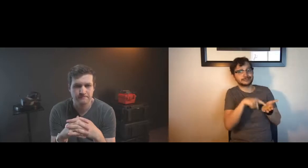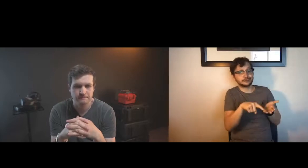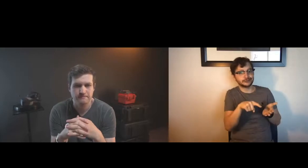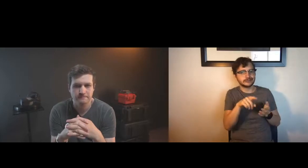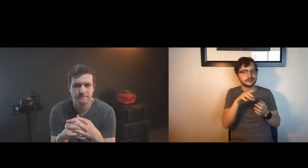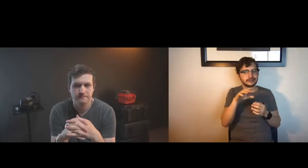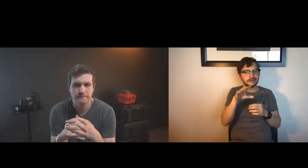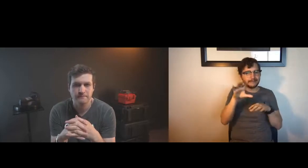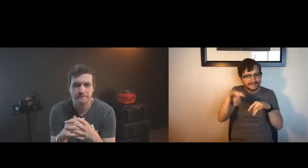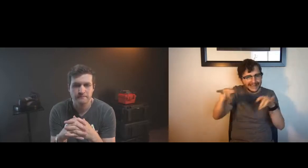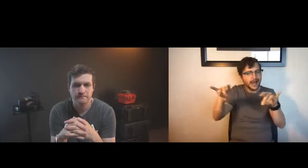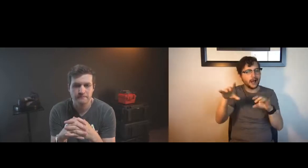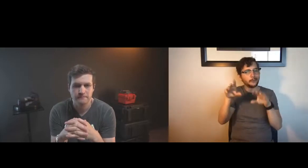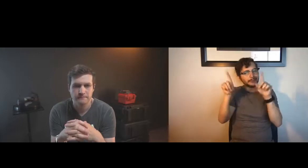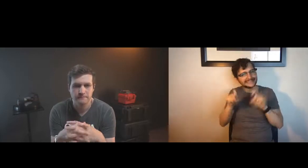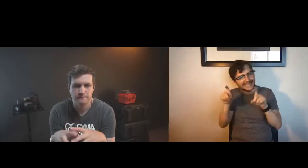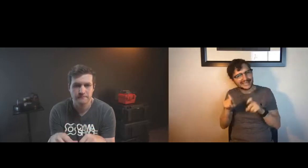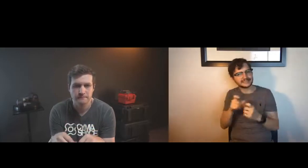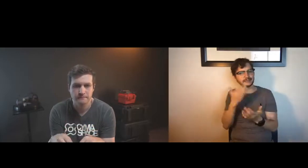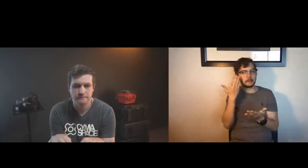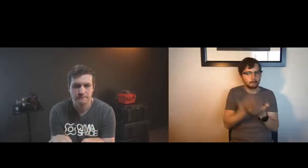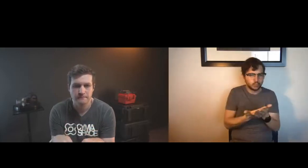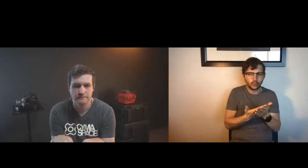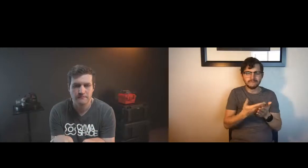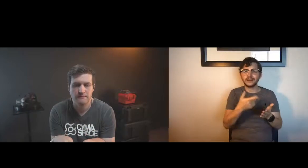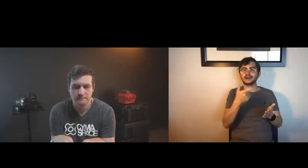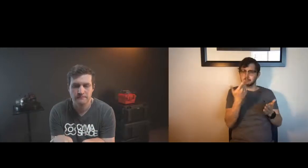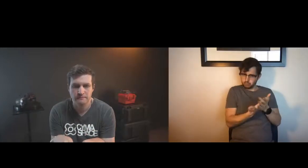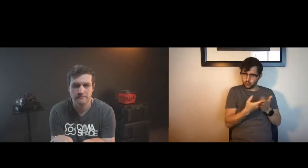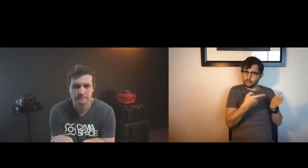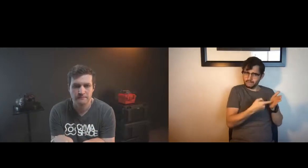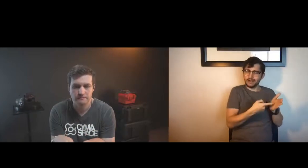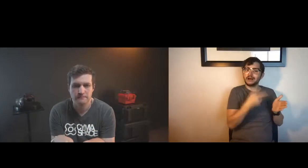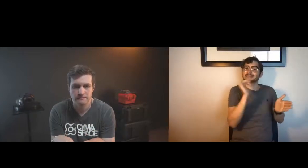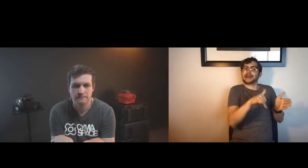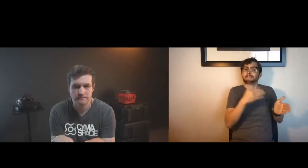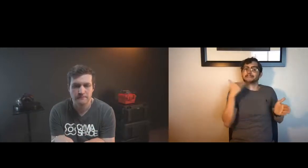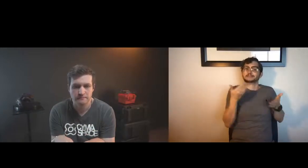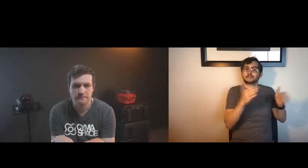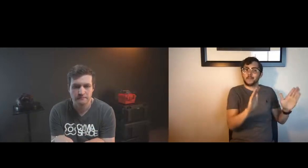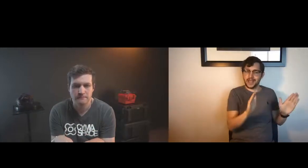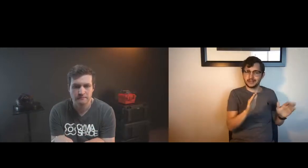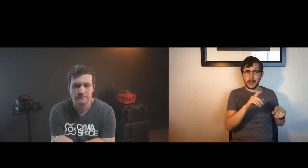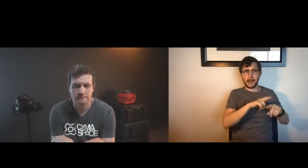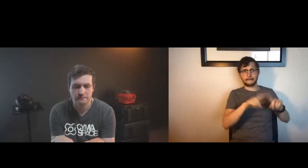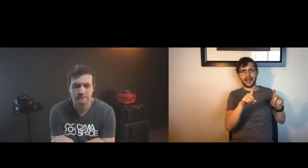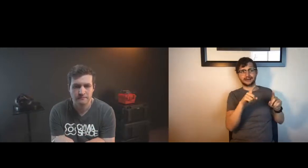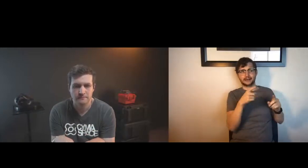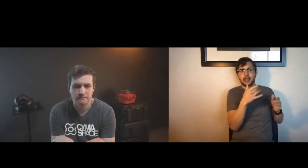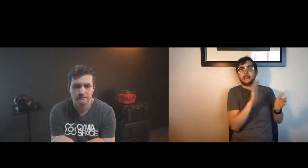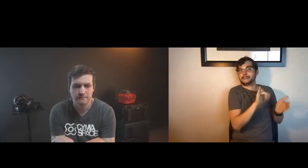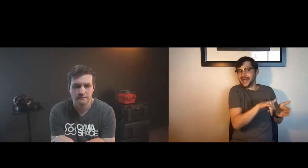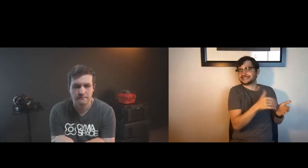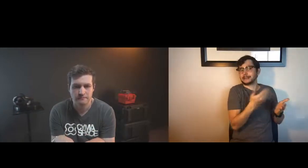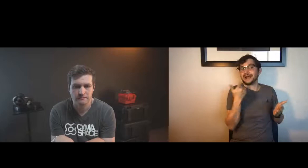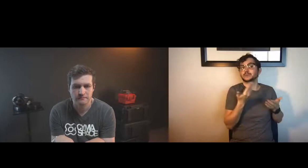my answer is i don't know you have to do some research you have to experiment test it out prove what works best